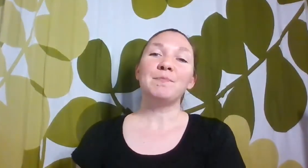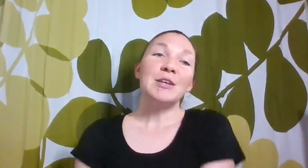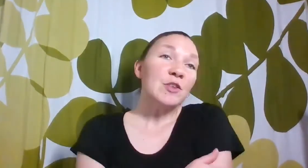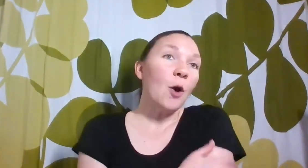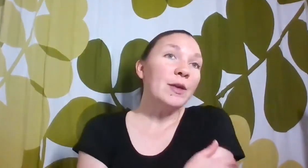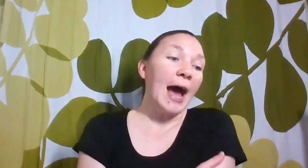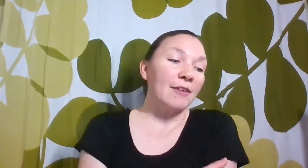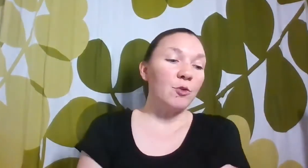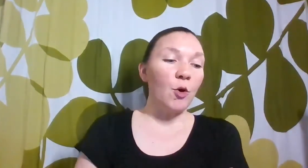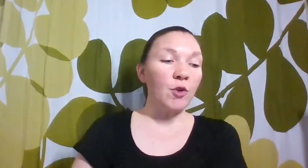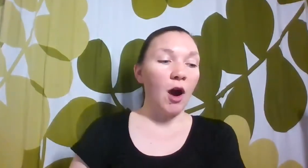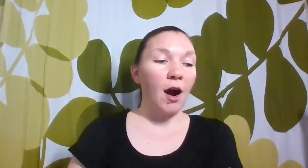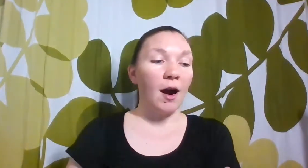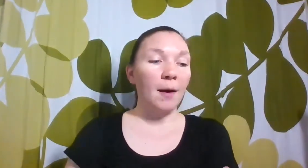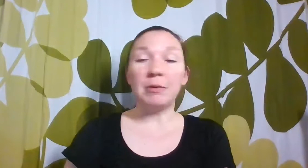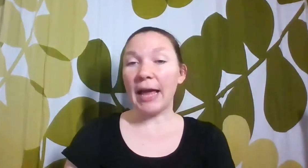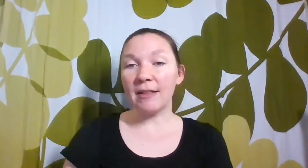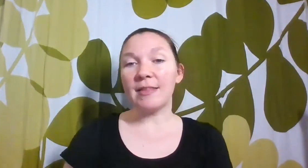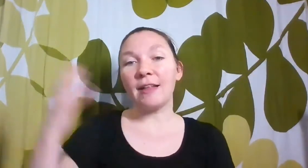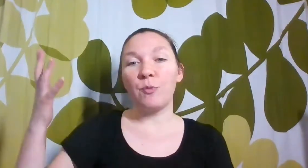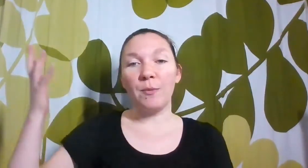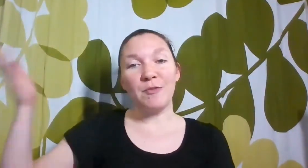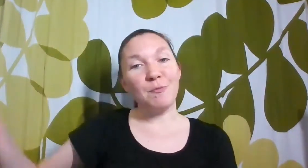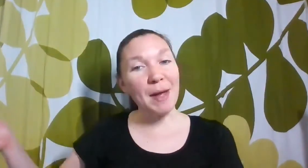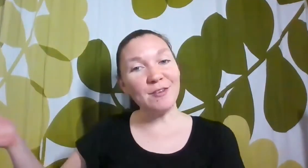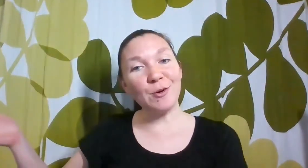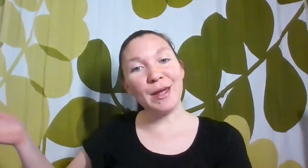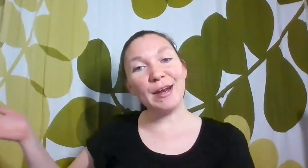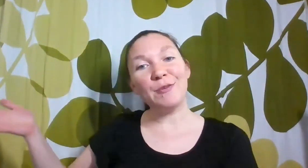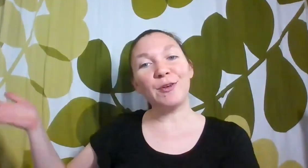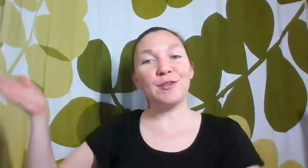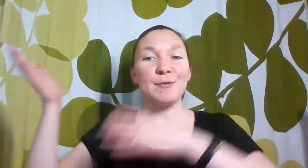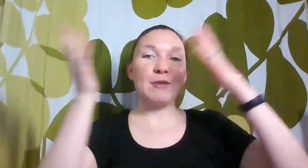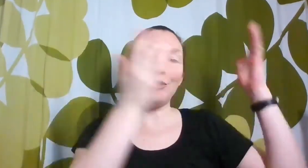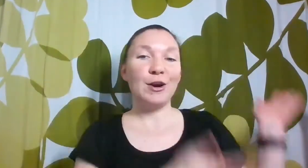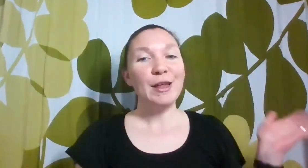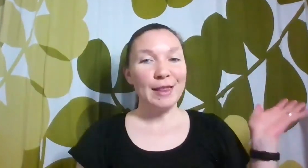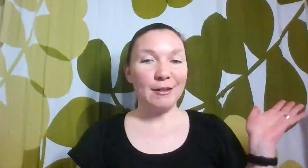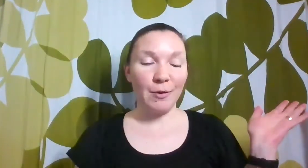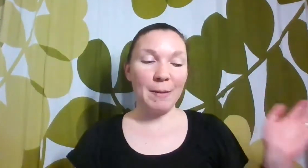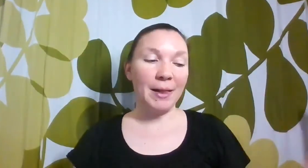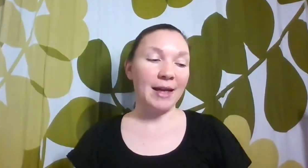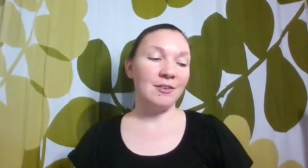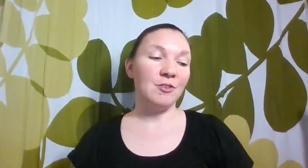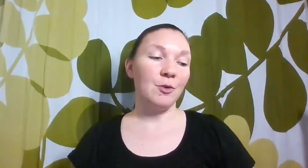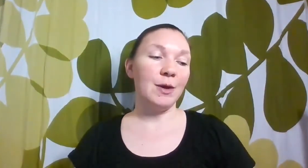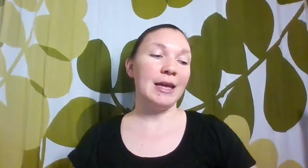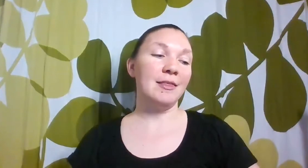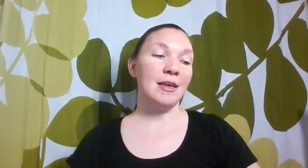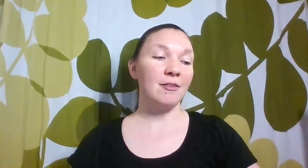So yeah, so those are our plans. That's what we've been doing for this semester. That's what we plan to do in the